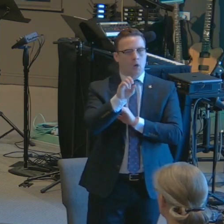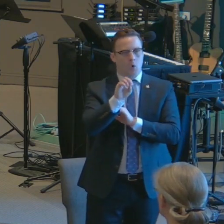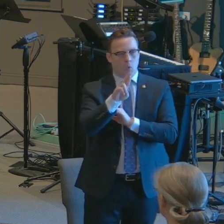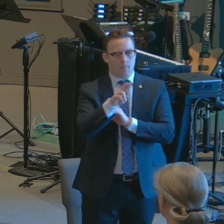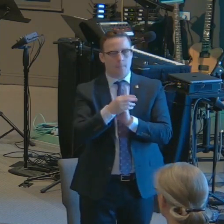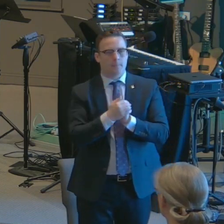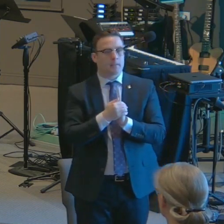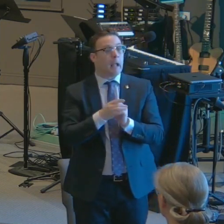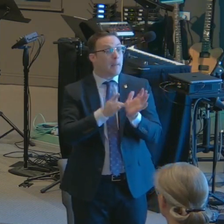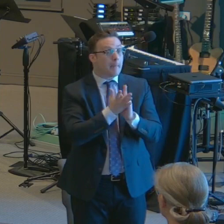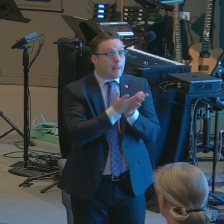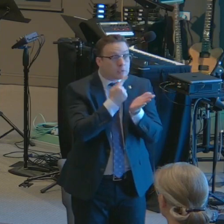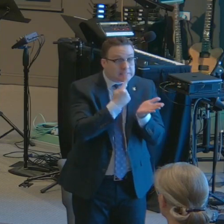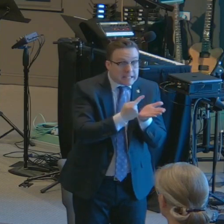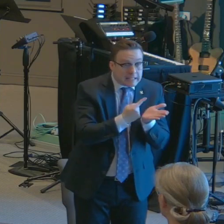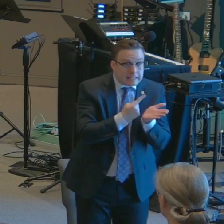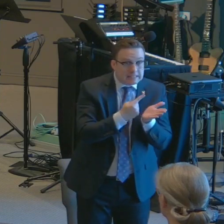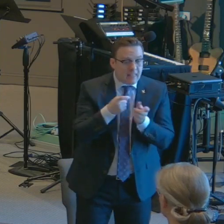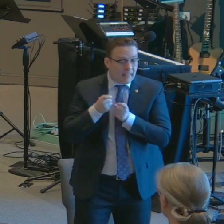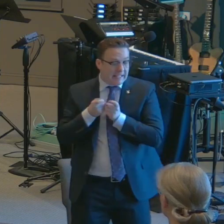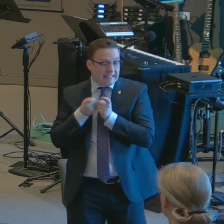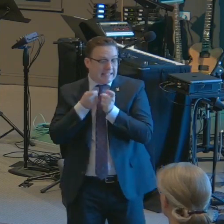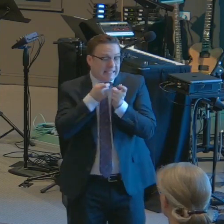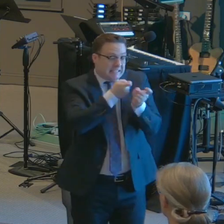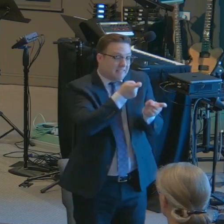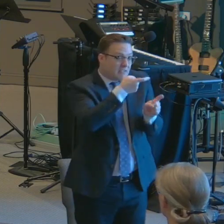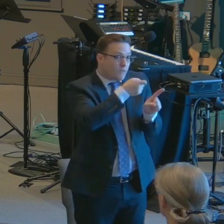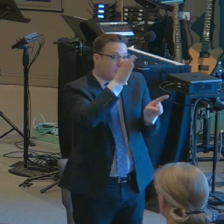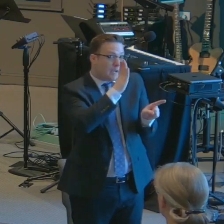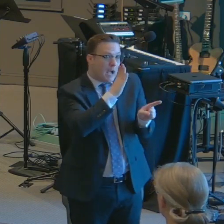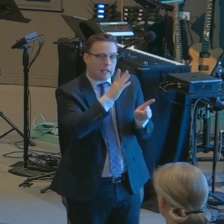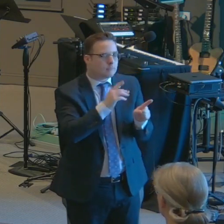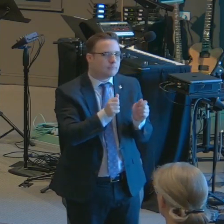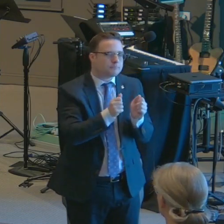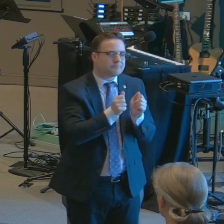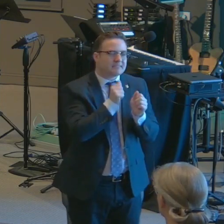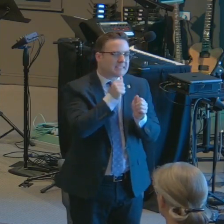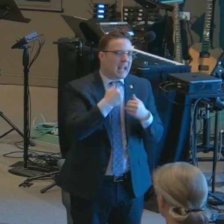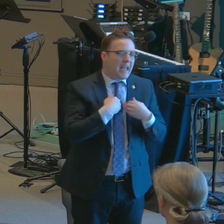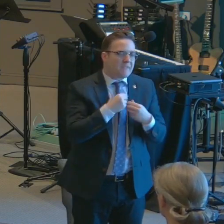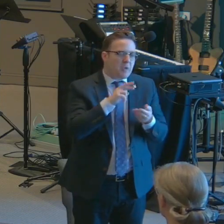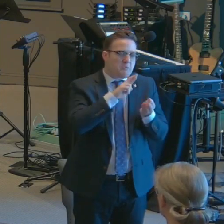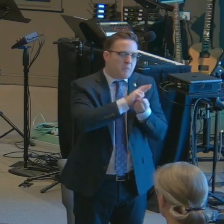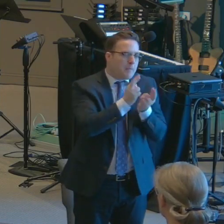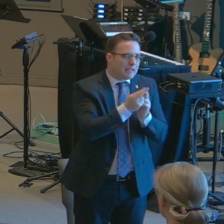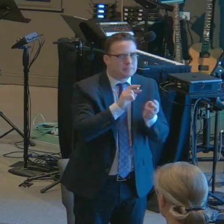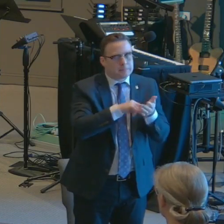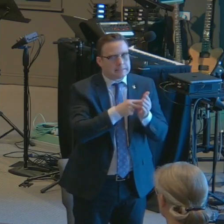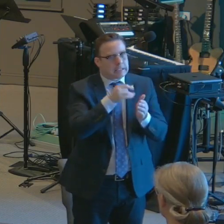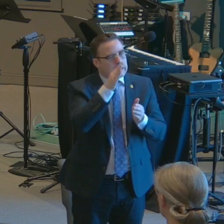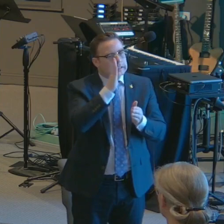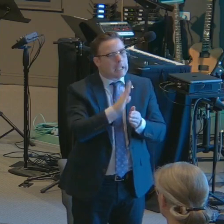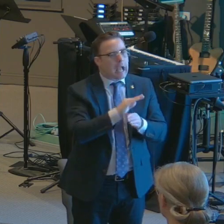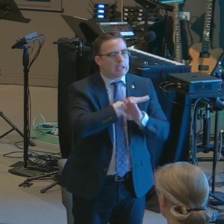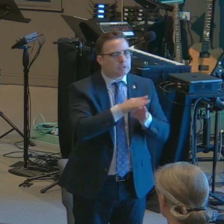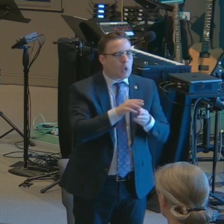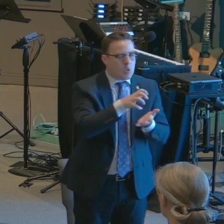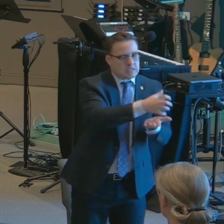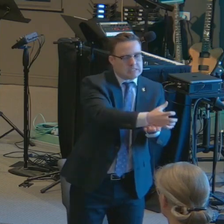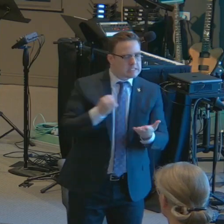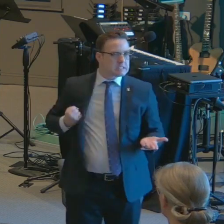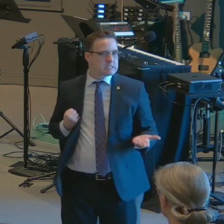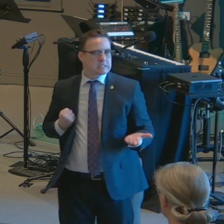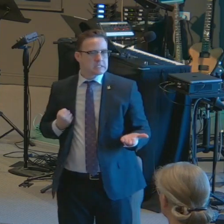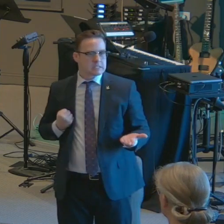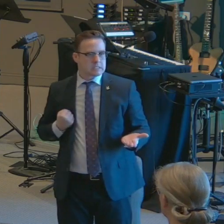And the Bible says the gifts and calling of God are without repentance. So we honor the position that